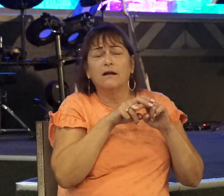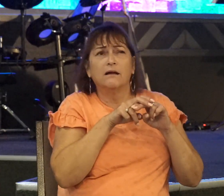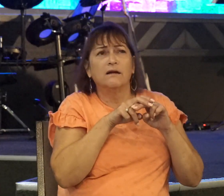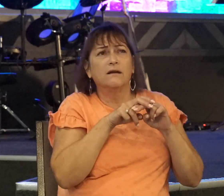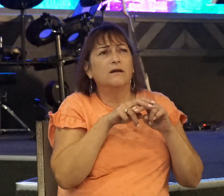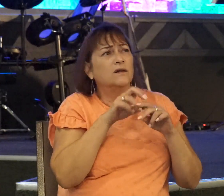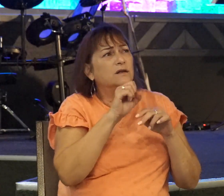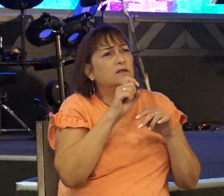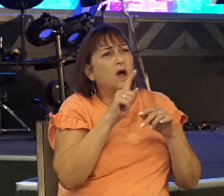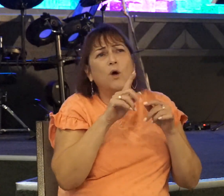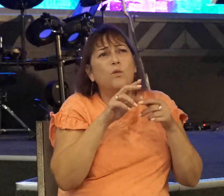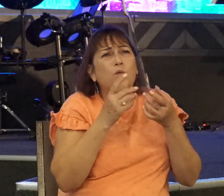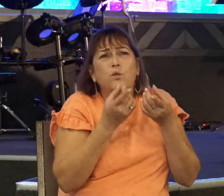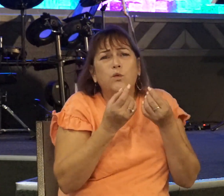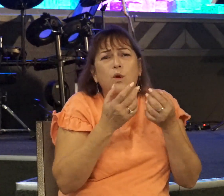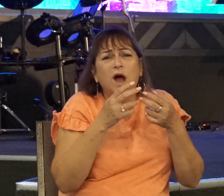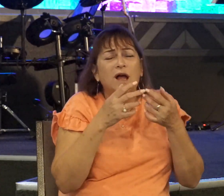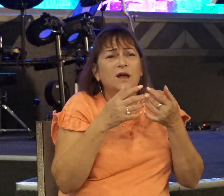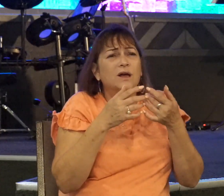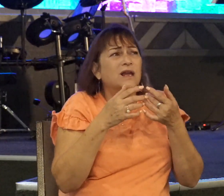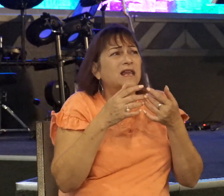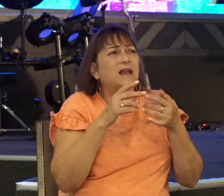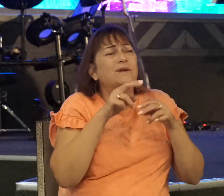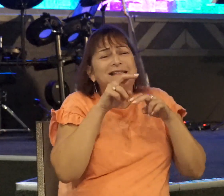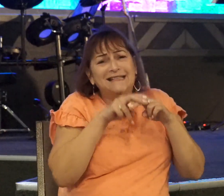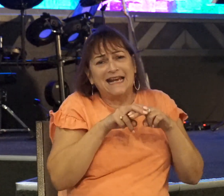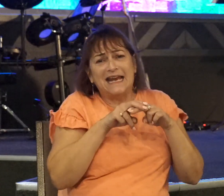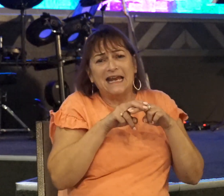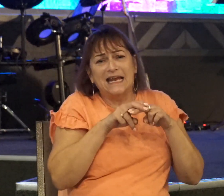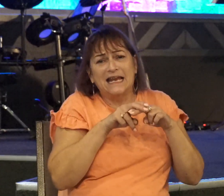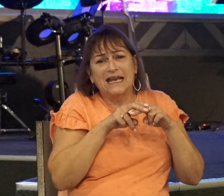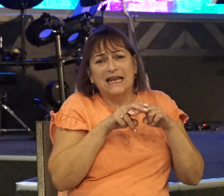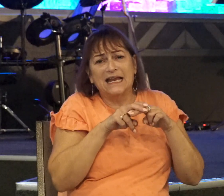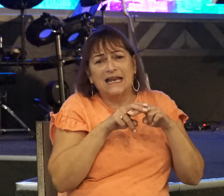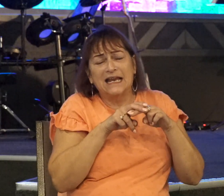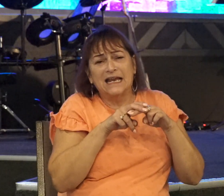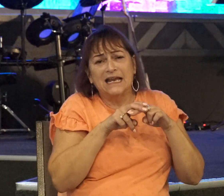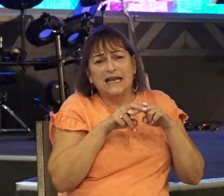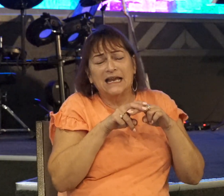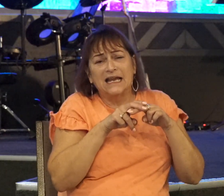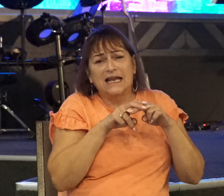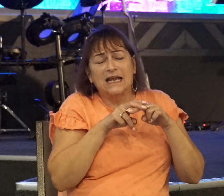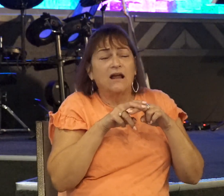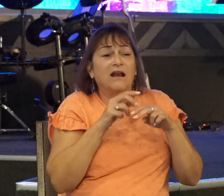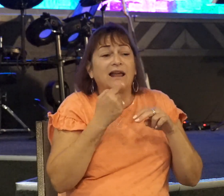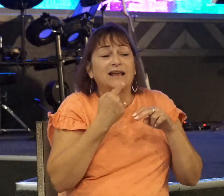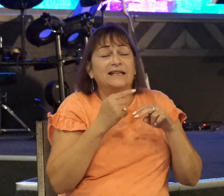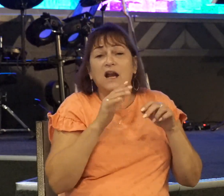doing? Saul the king was sitting. Like I said, complete opposite.